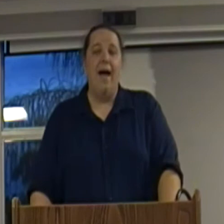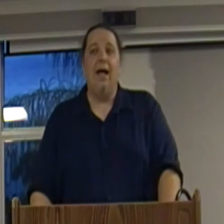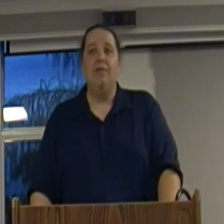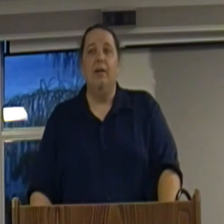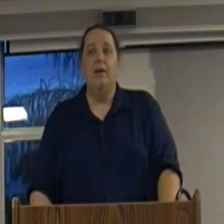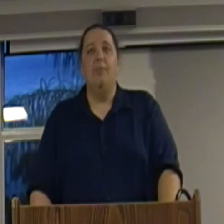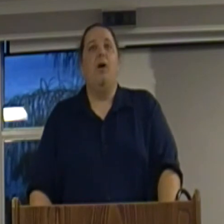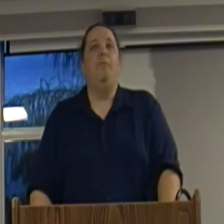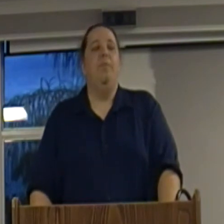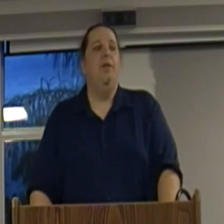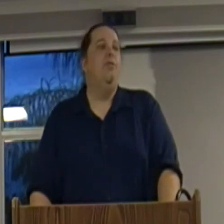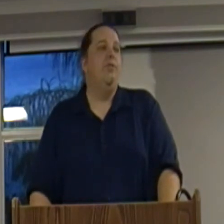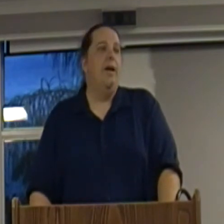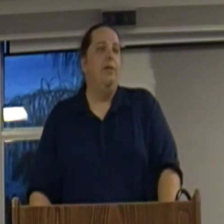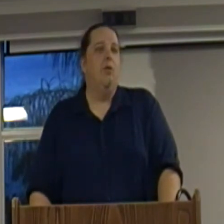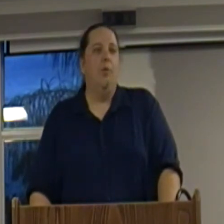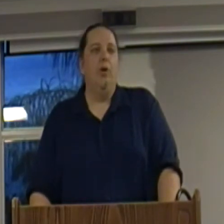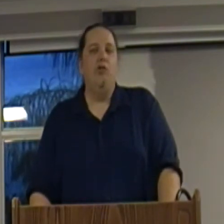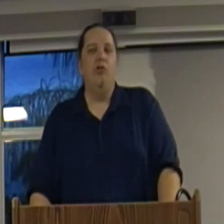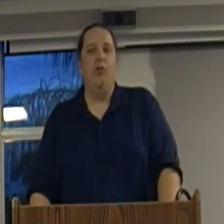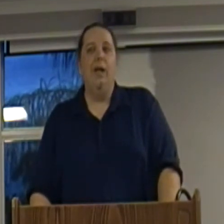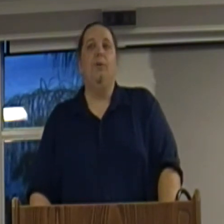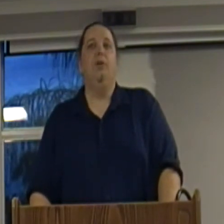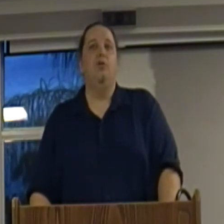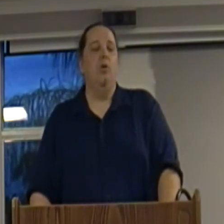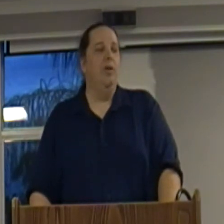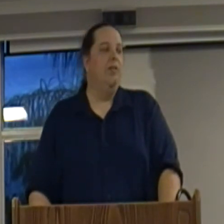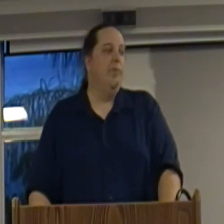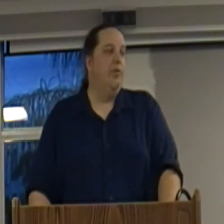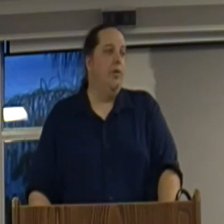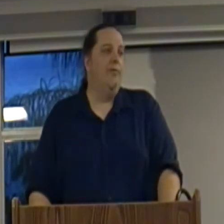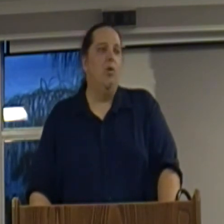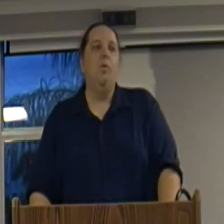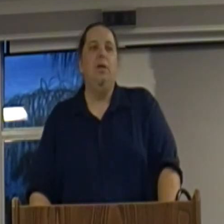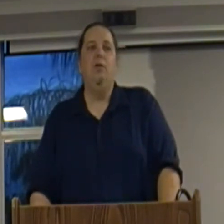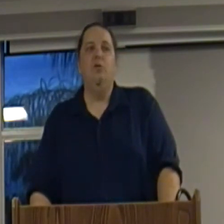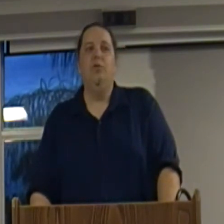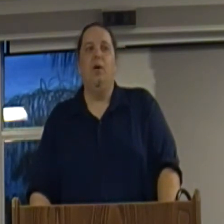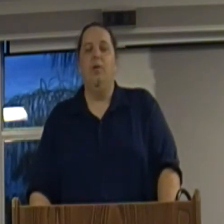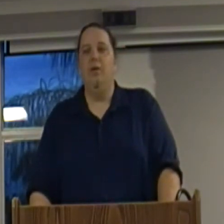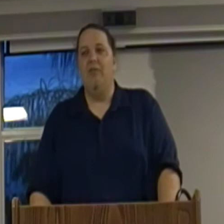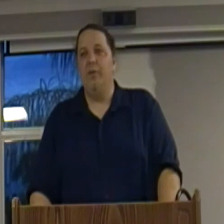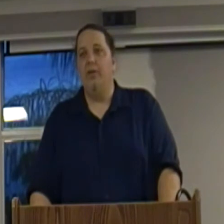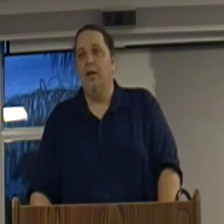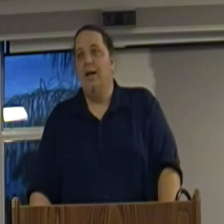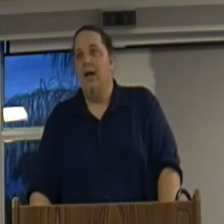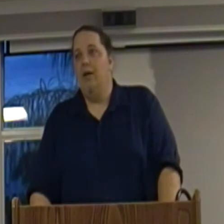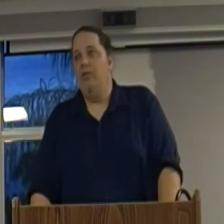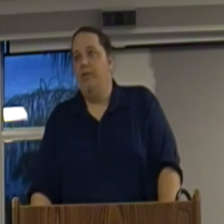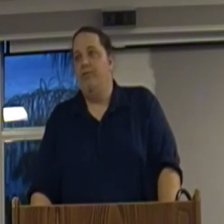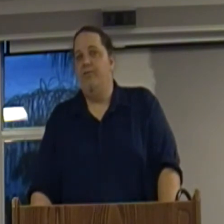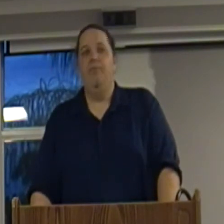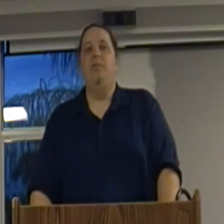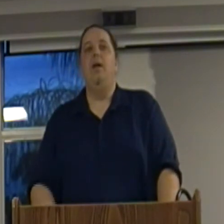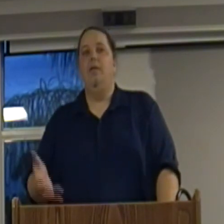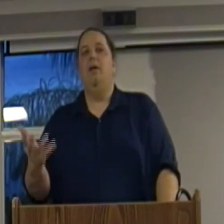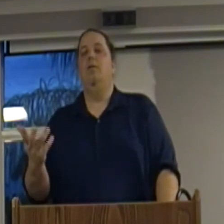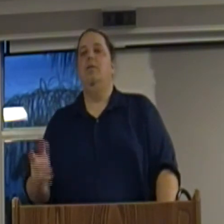that the problem is that the corporations are able to control the government, so therefore what we need to do is get rid of the government. As if, you know,